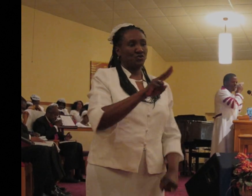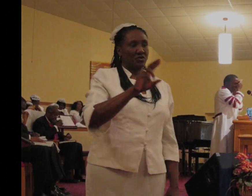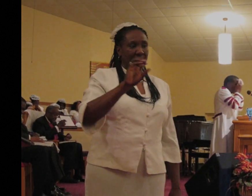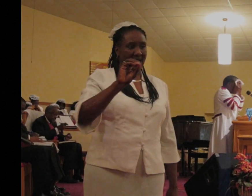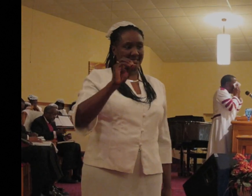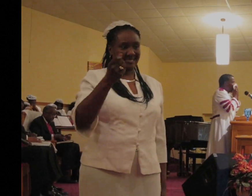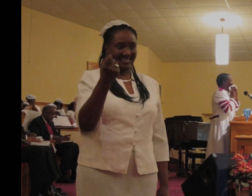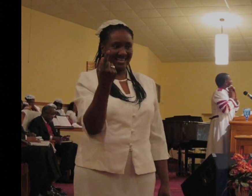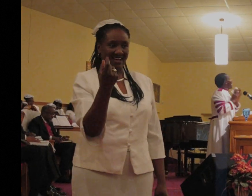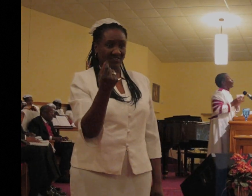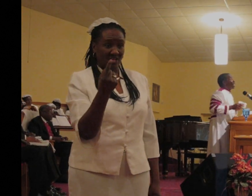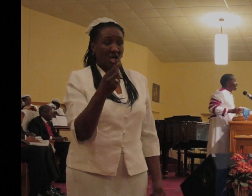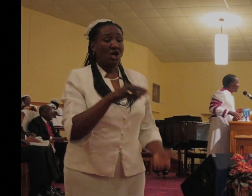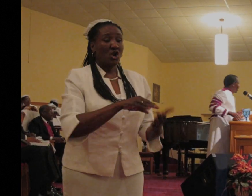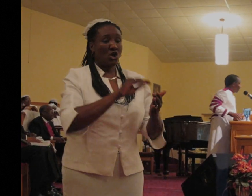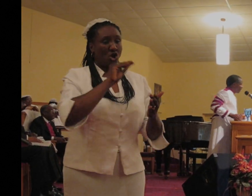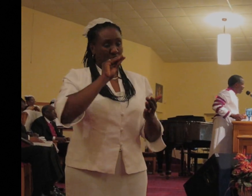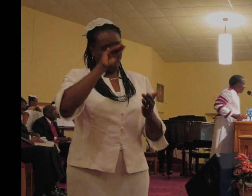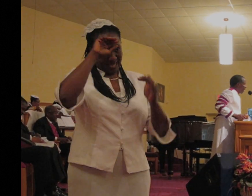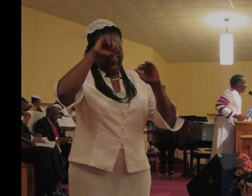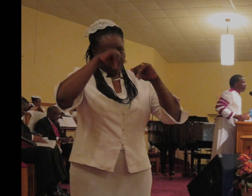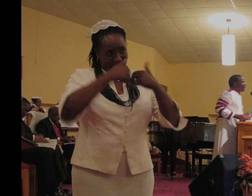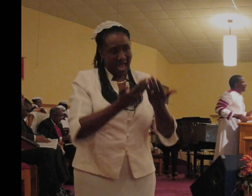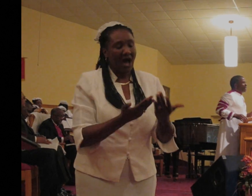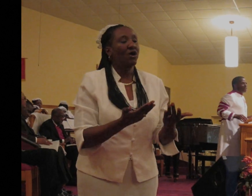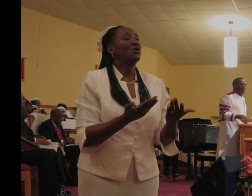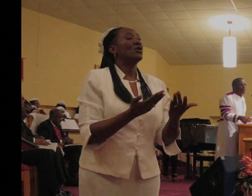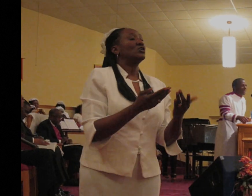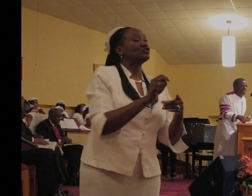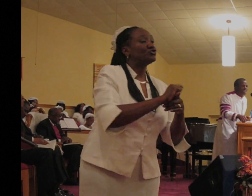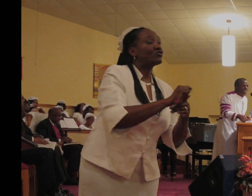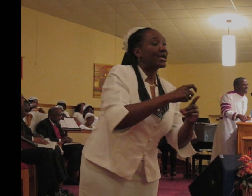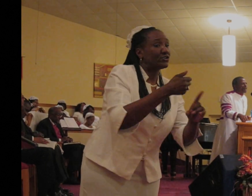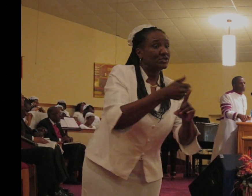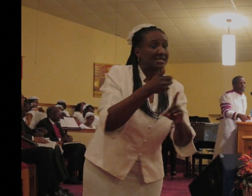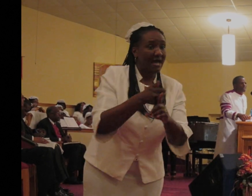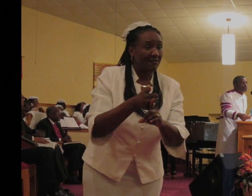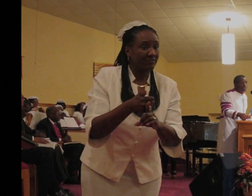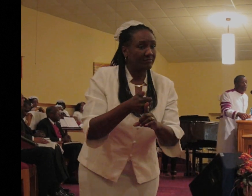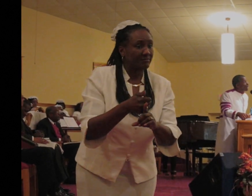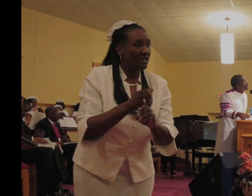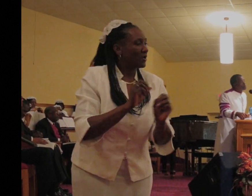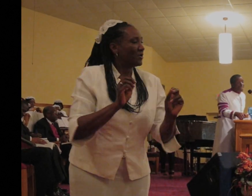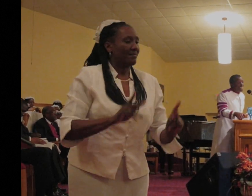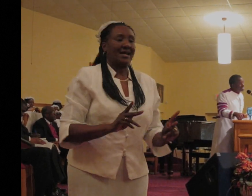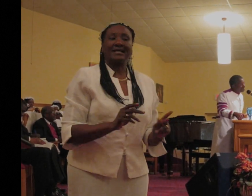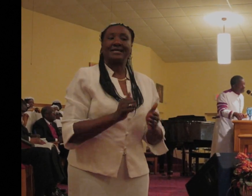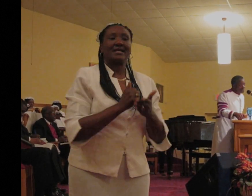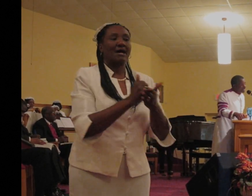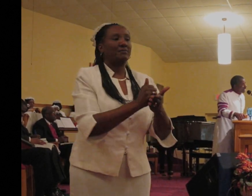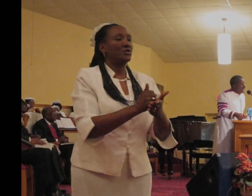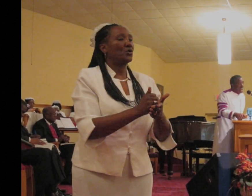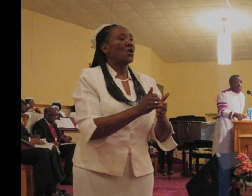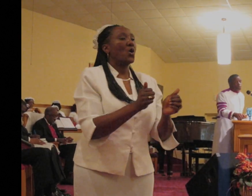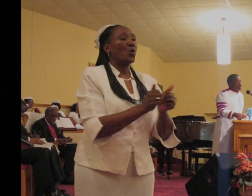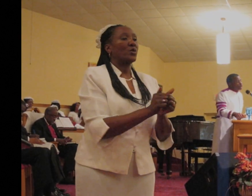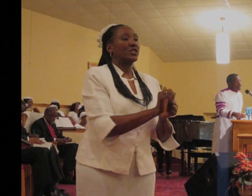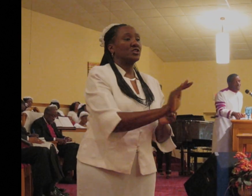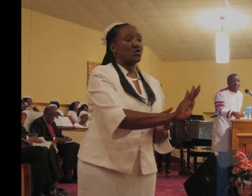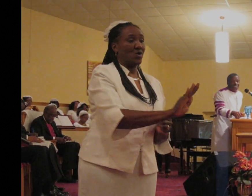learn how to tame yourself. Oh, for love, nobody can help you with your inner man. I can preach to you all